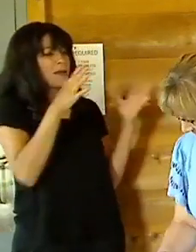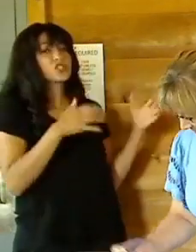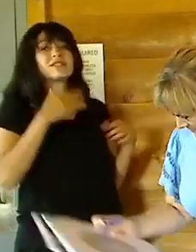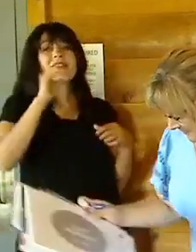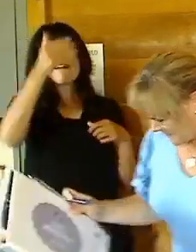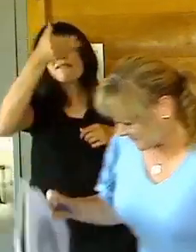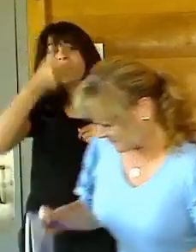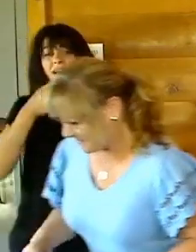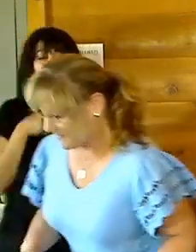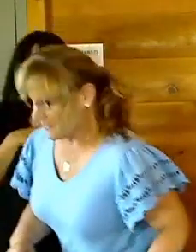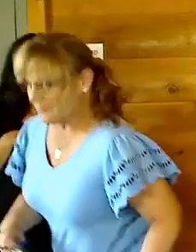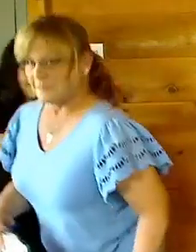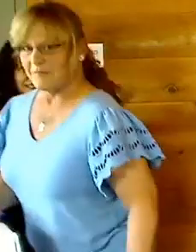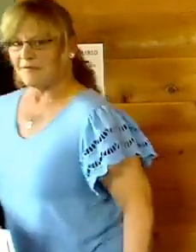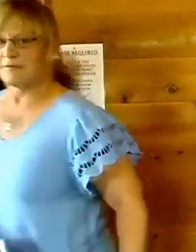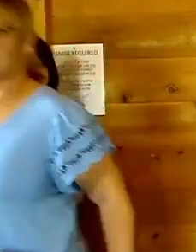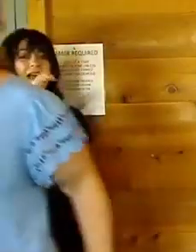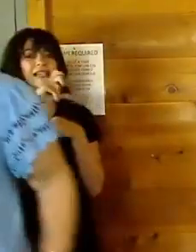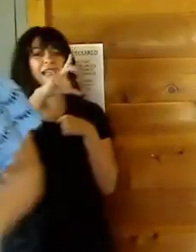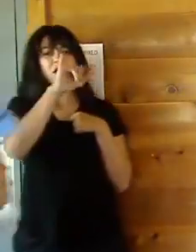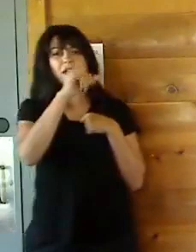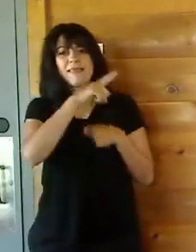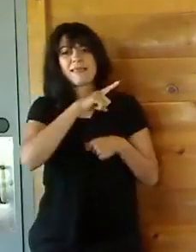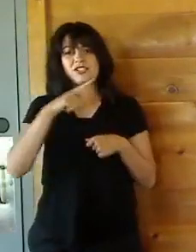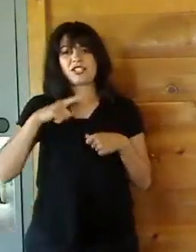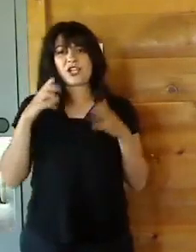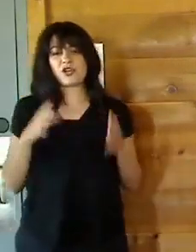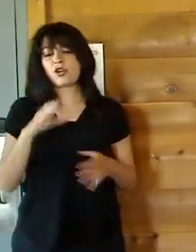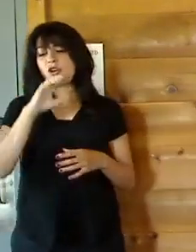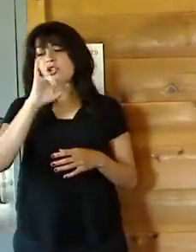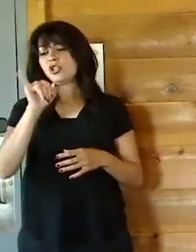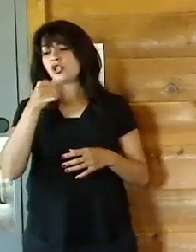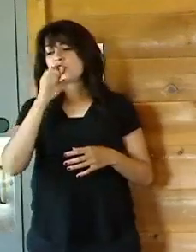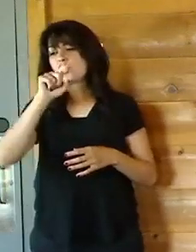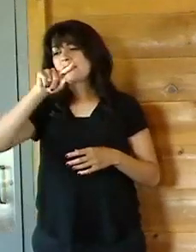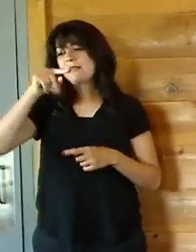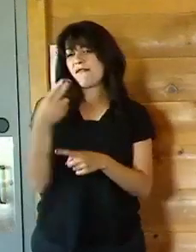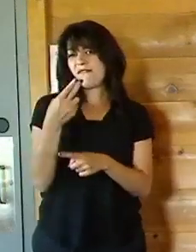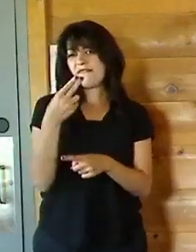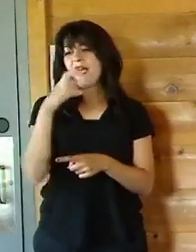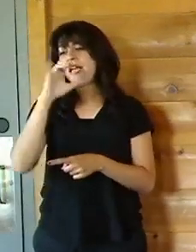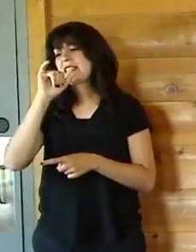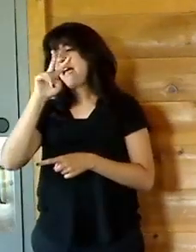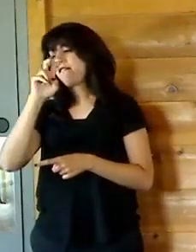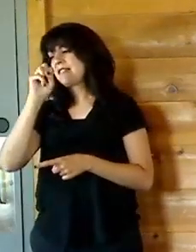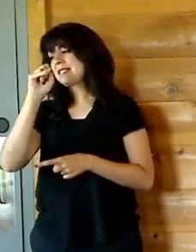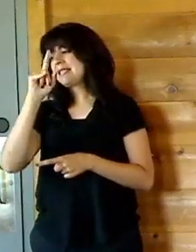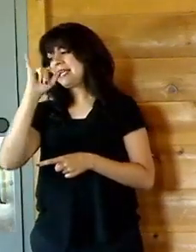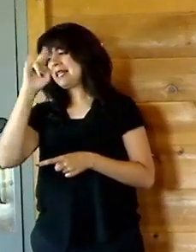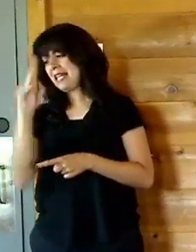County Legislator Joey Cavasini to join us. Or Joseph, I should say. don't want to call him Joey.